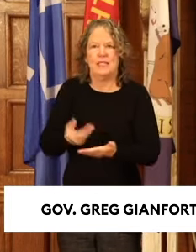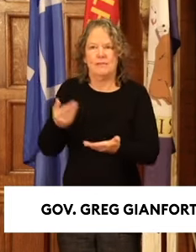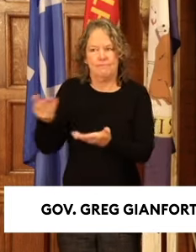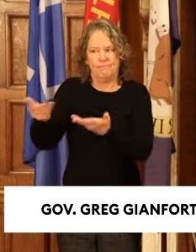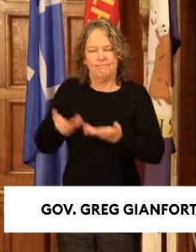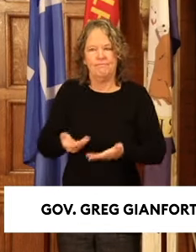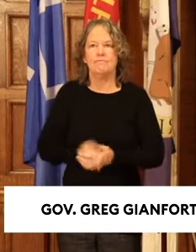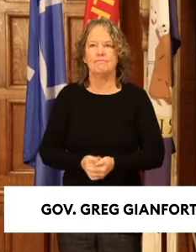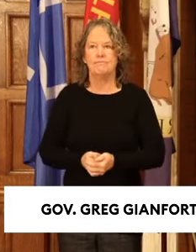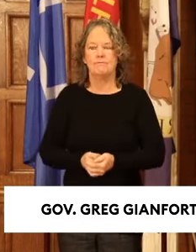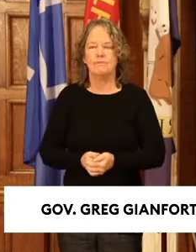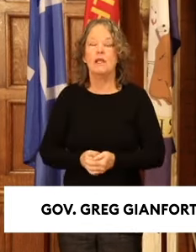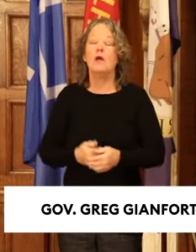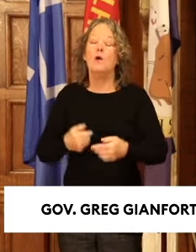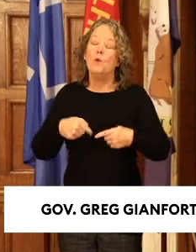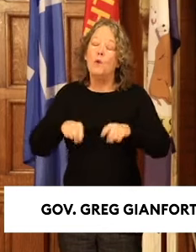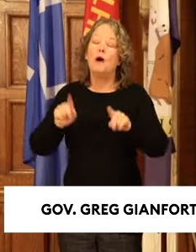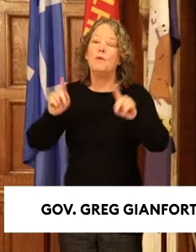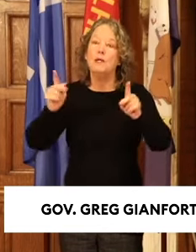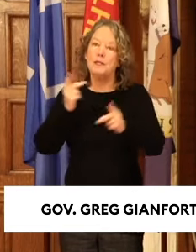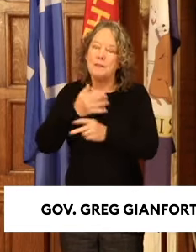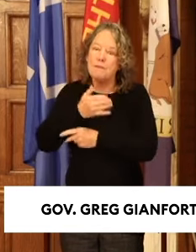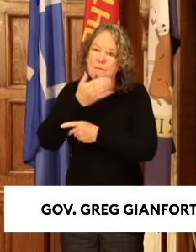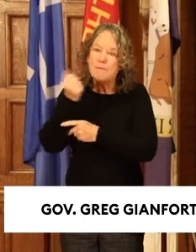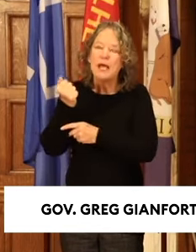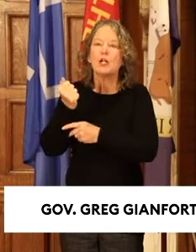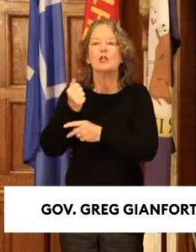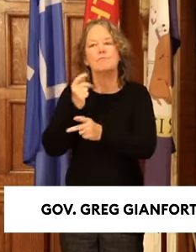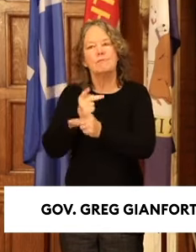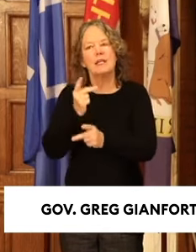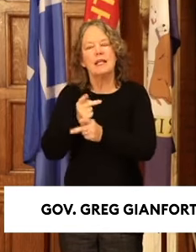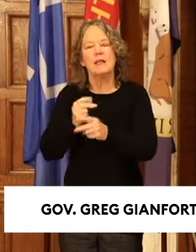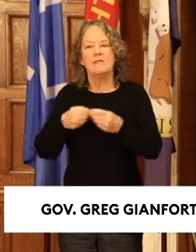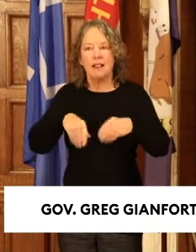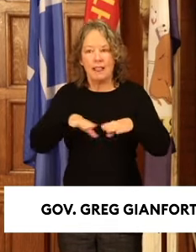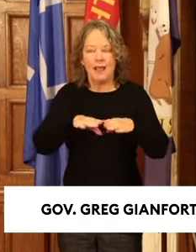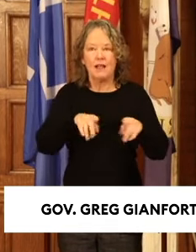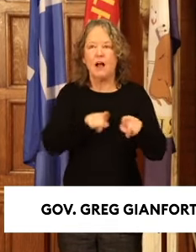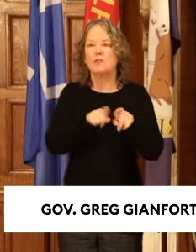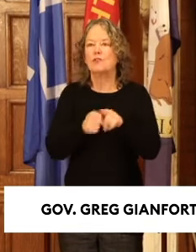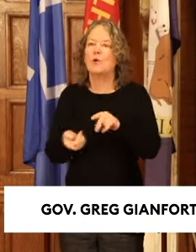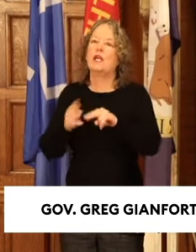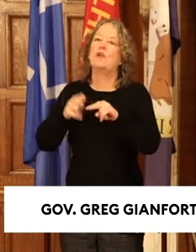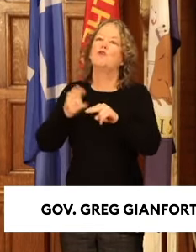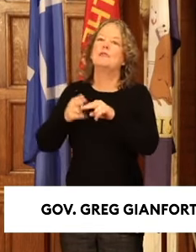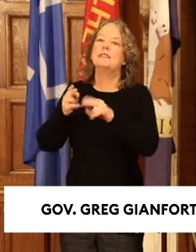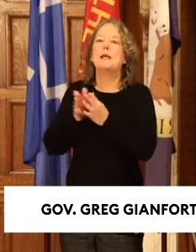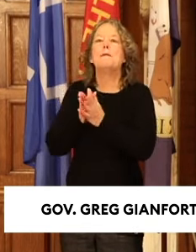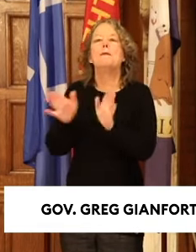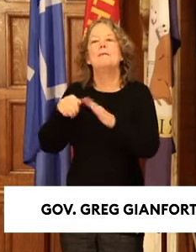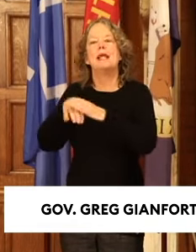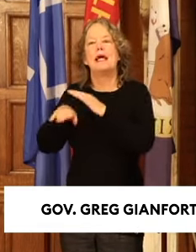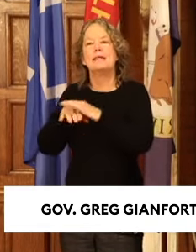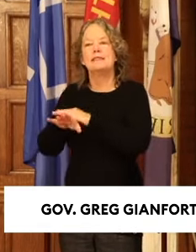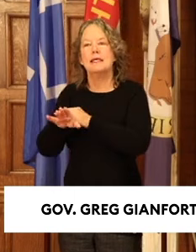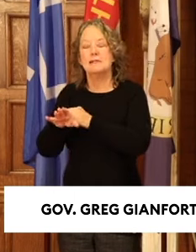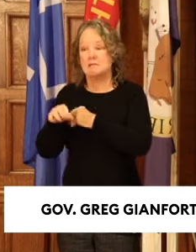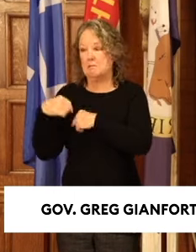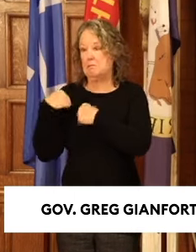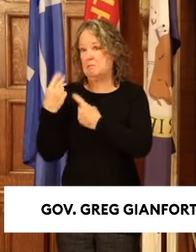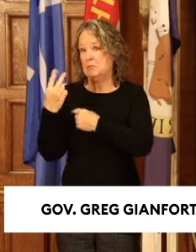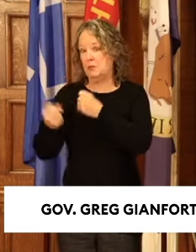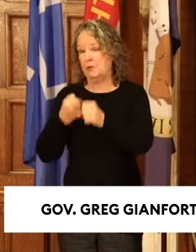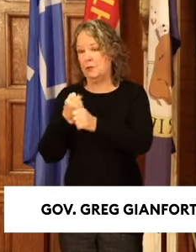better steward our lands, we're also increasing public access to them. In just two years, we've increased